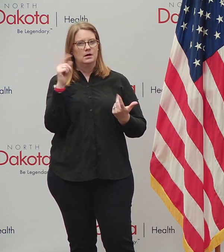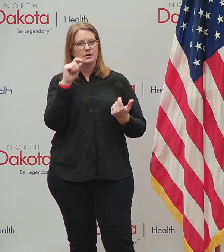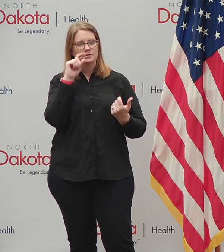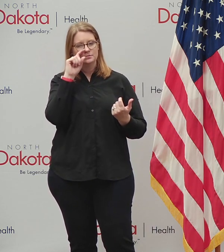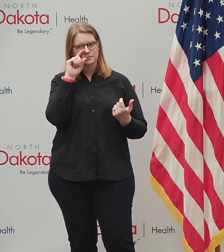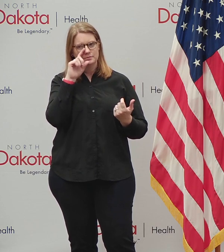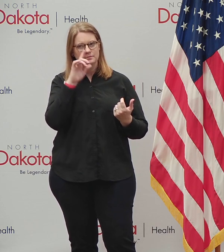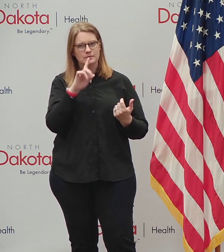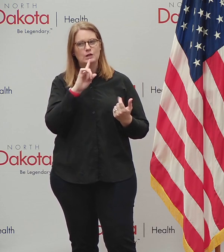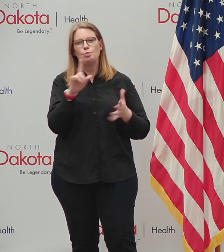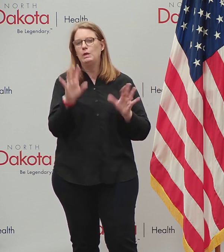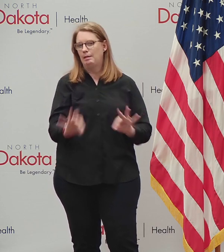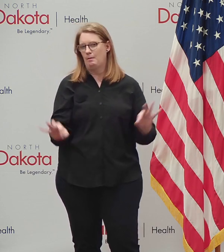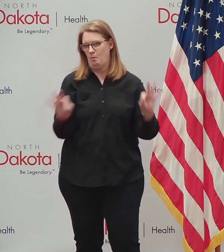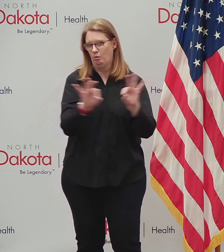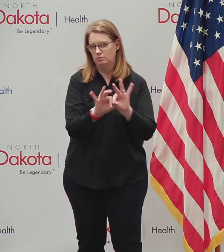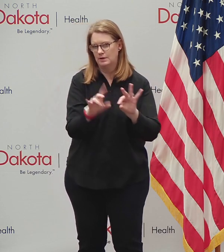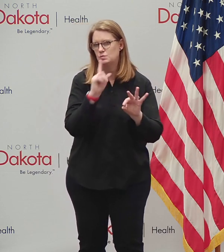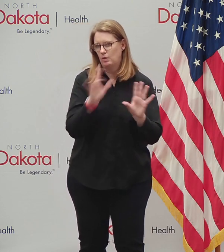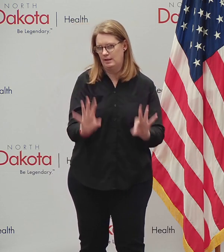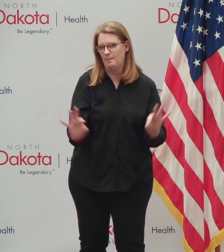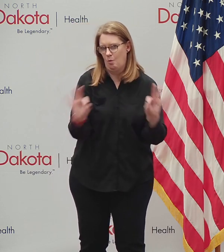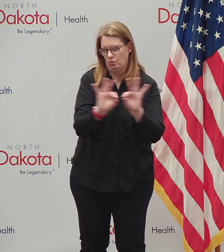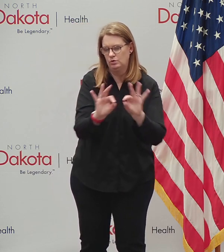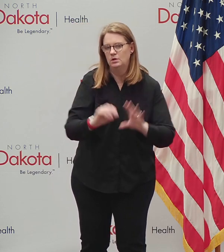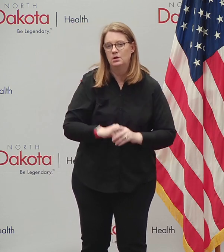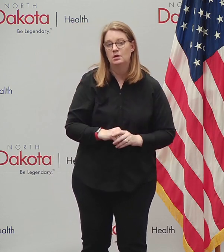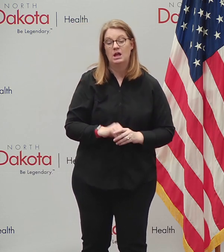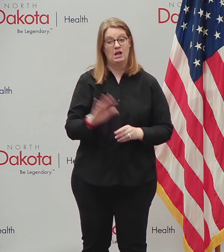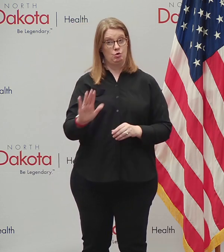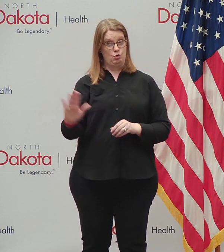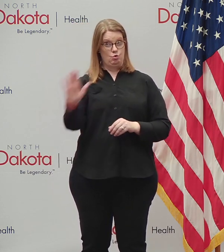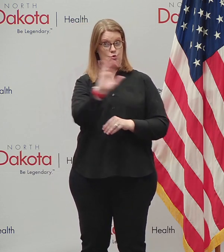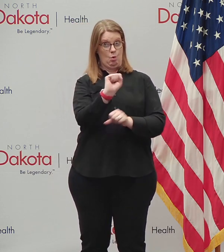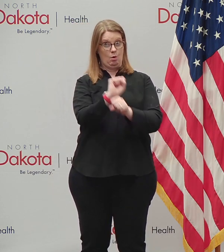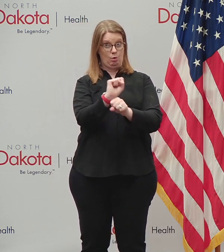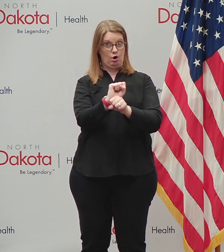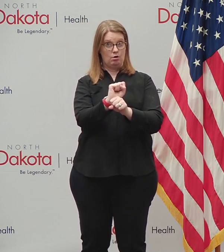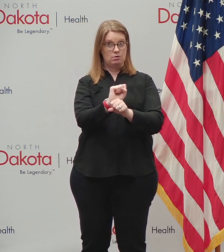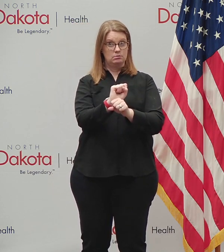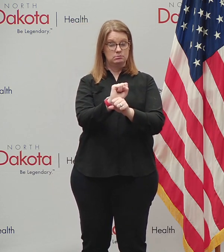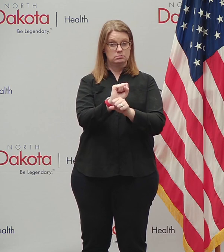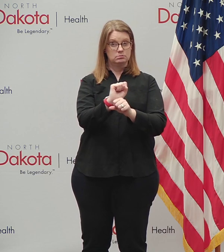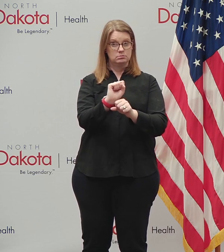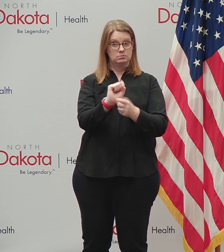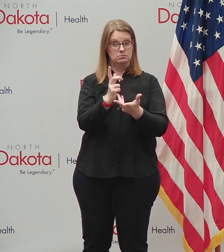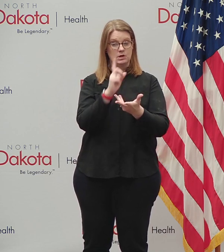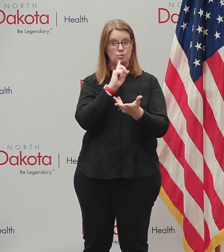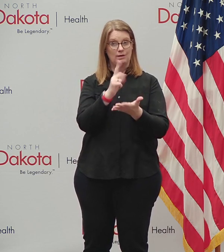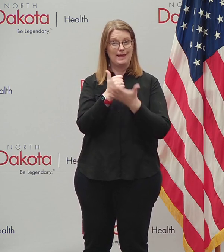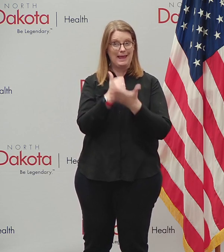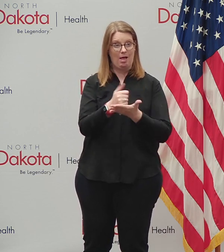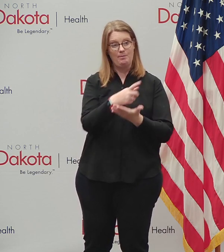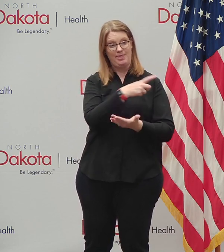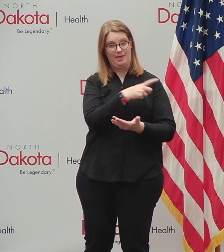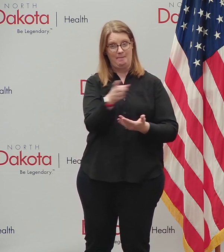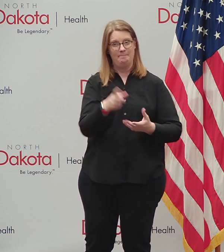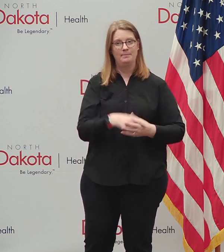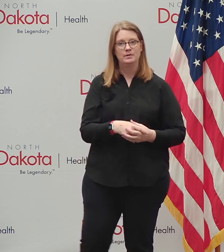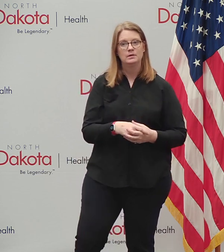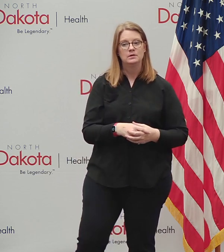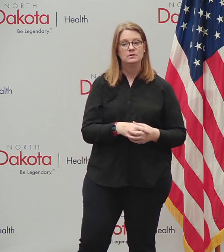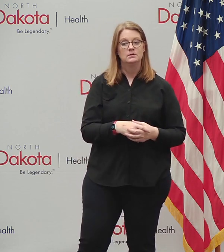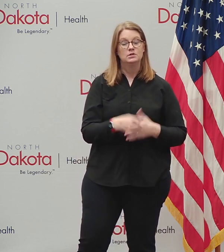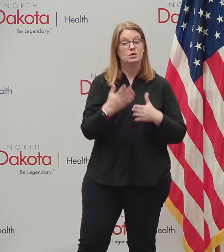really, really key. And again, your work can help take pressure off of them. And one way you can do that by